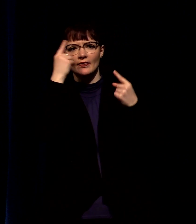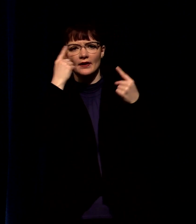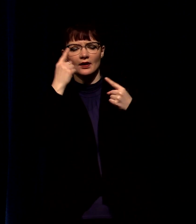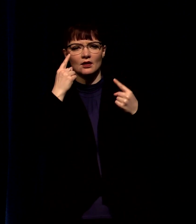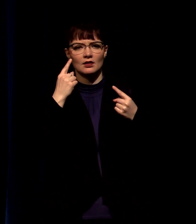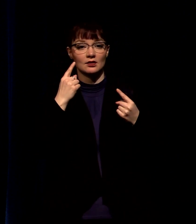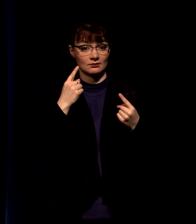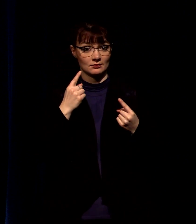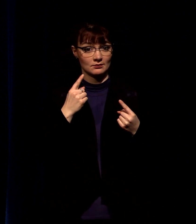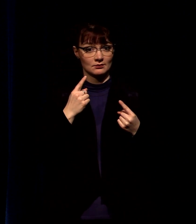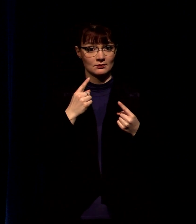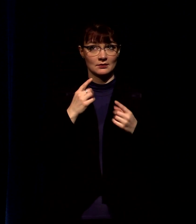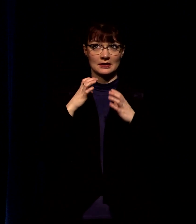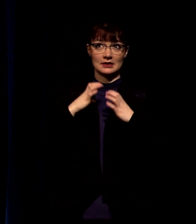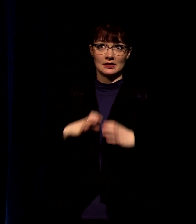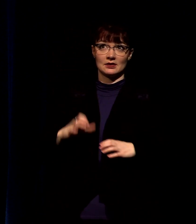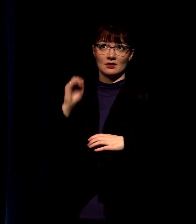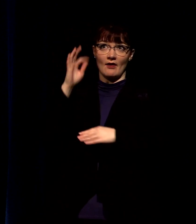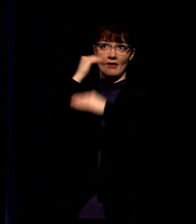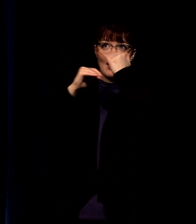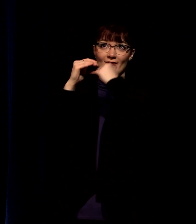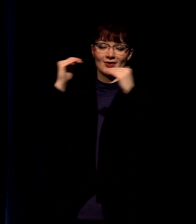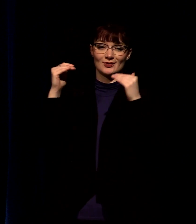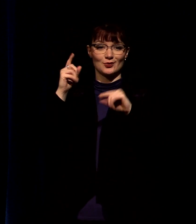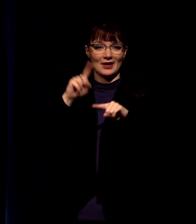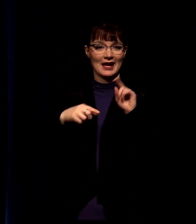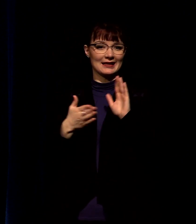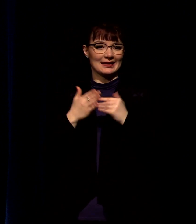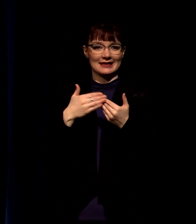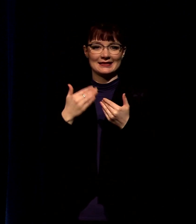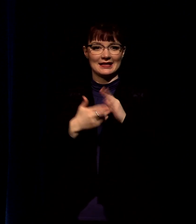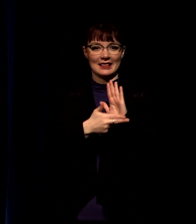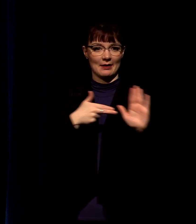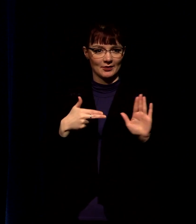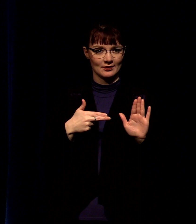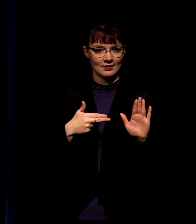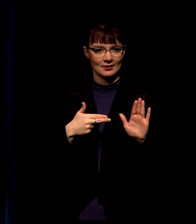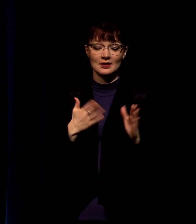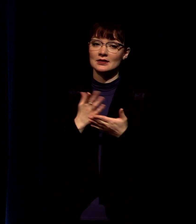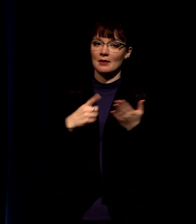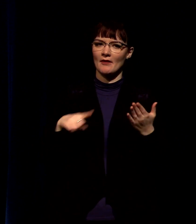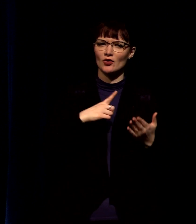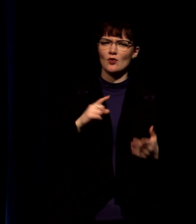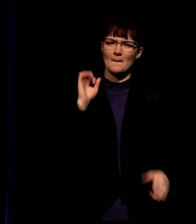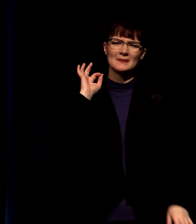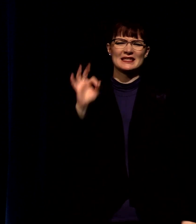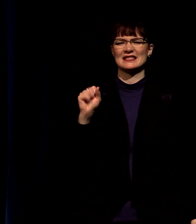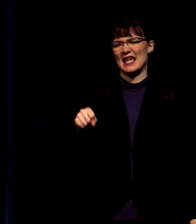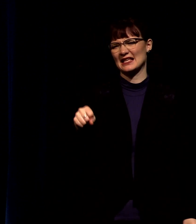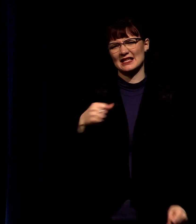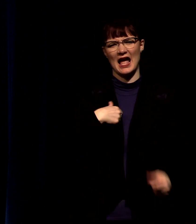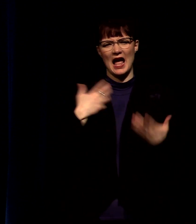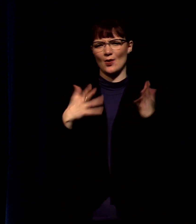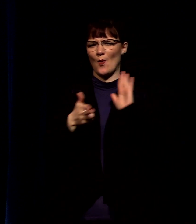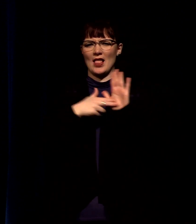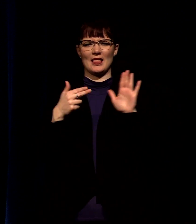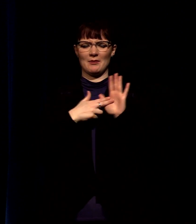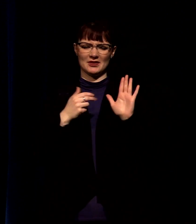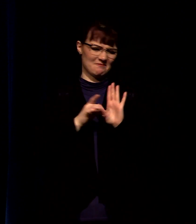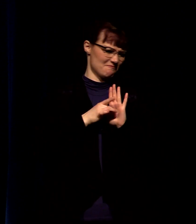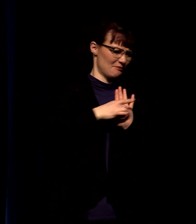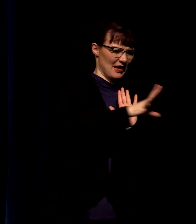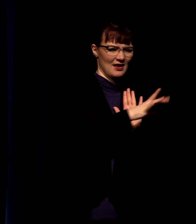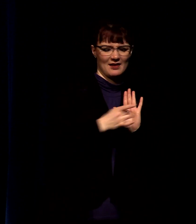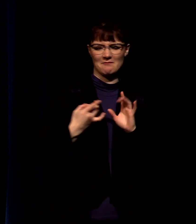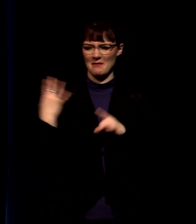to put in a box that's a good word for some of you because you don't like being put in a box you want to be a bit confusing to the world